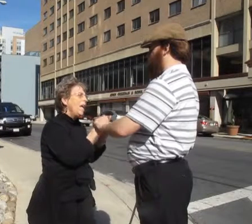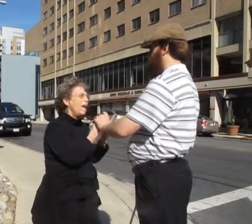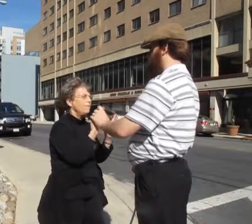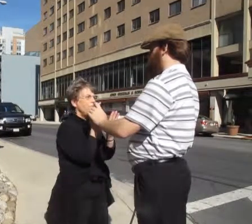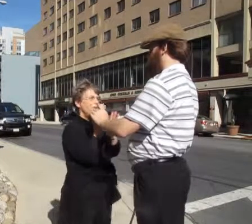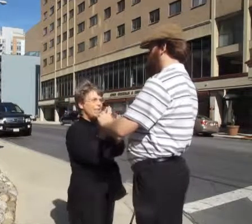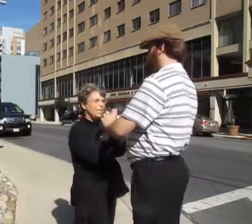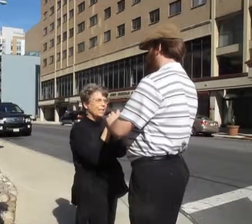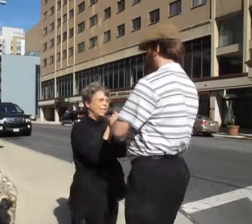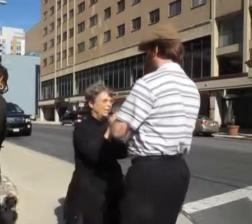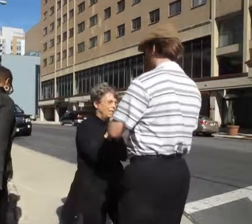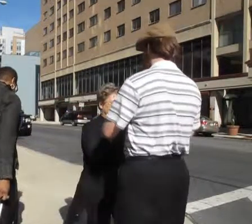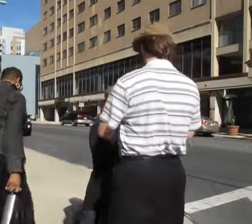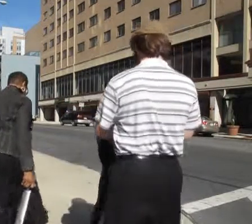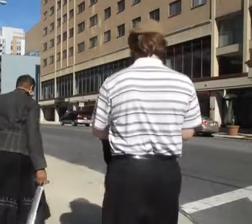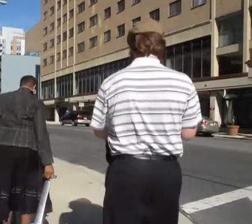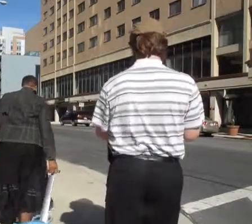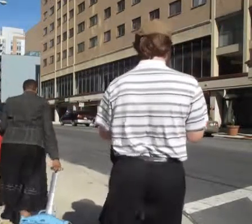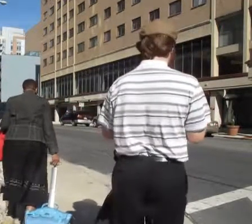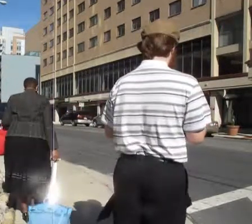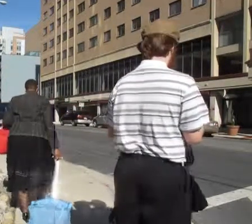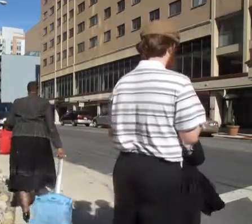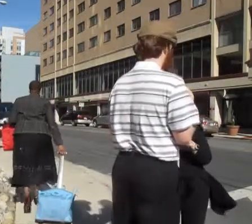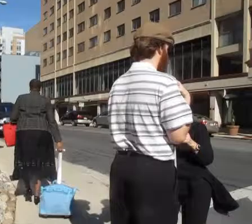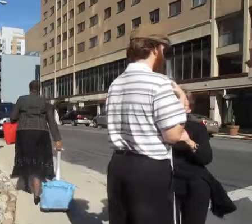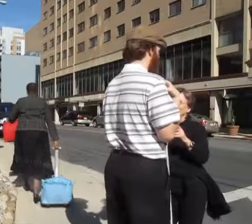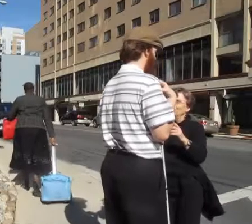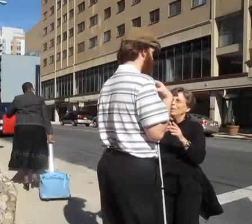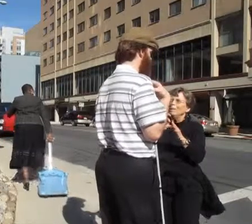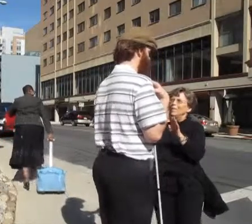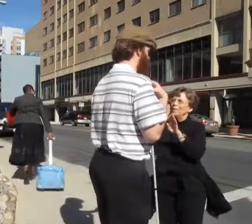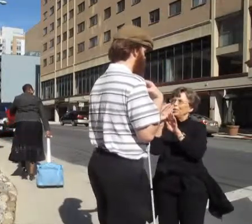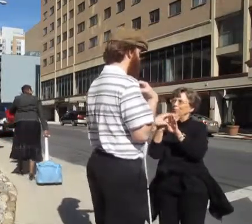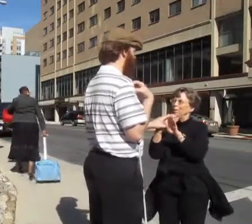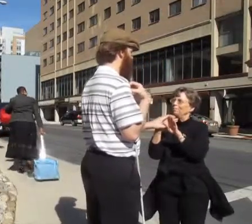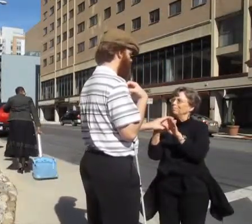and face, face the street, and